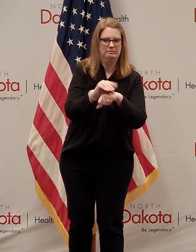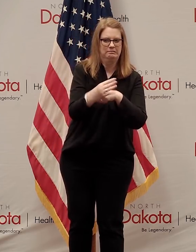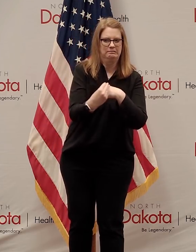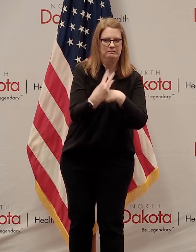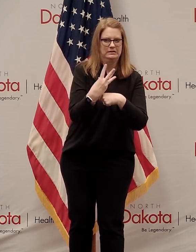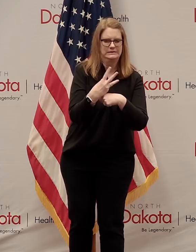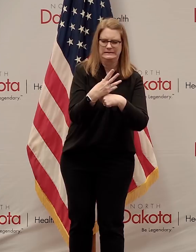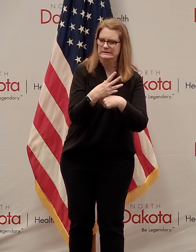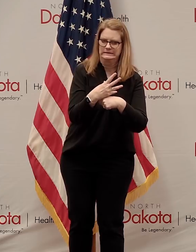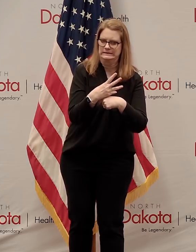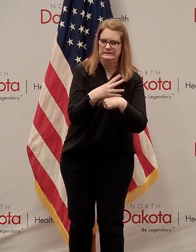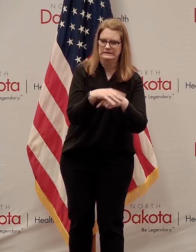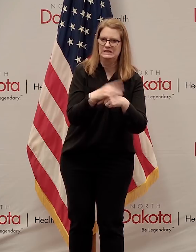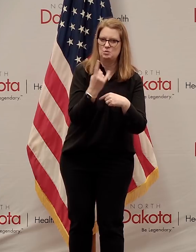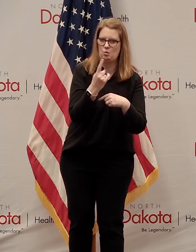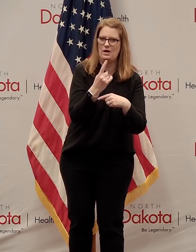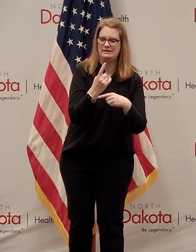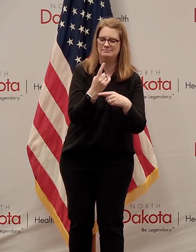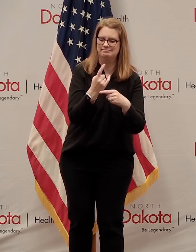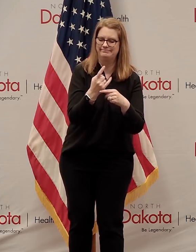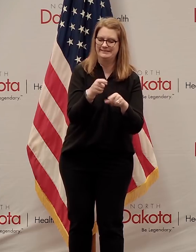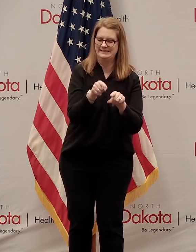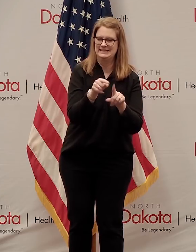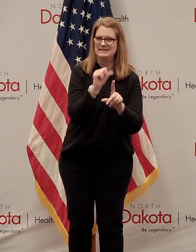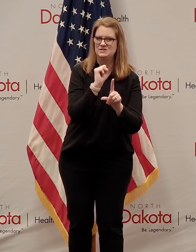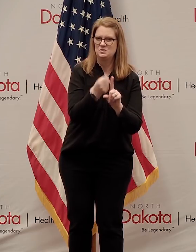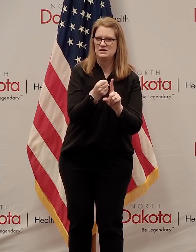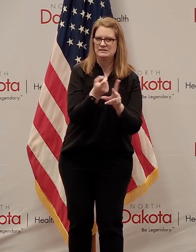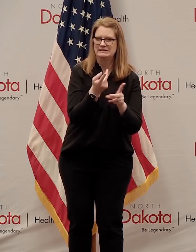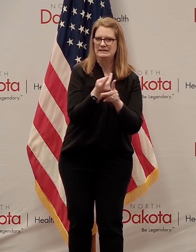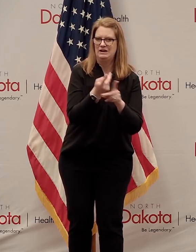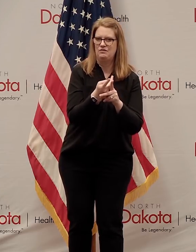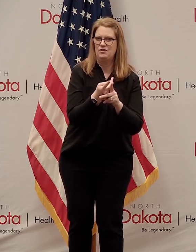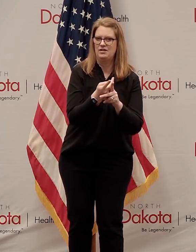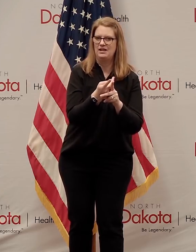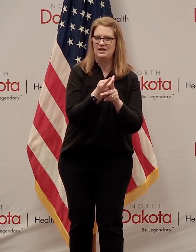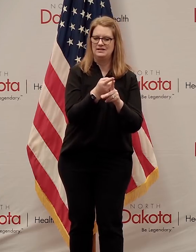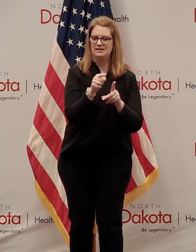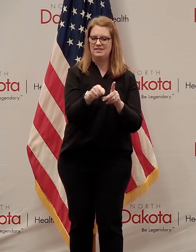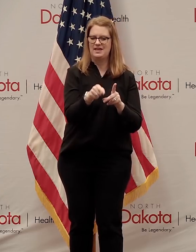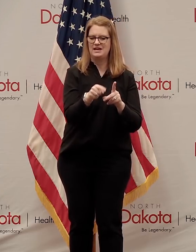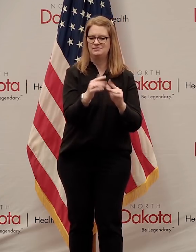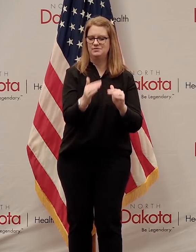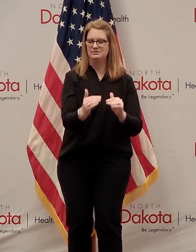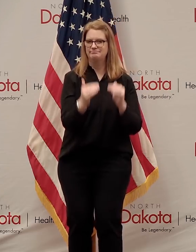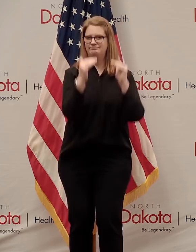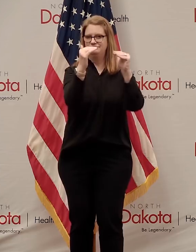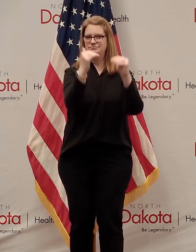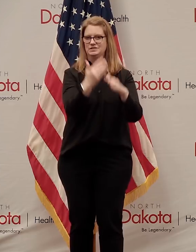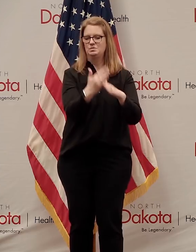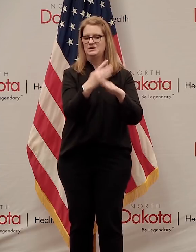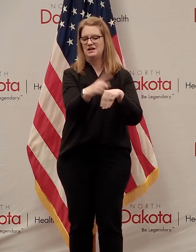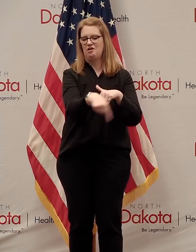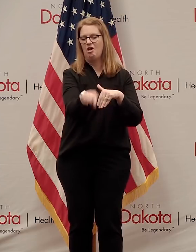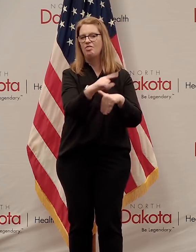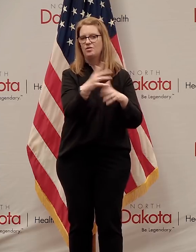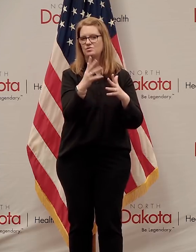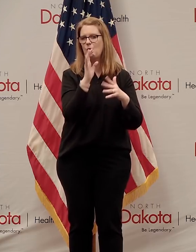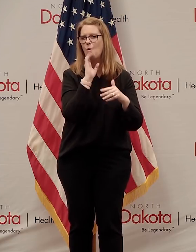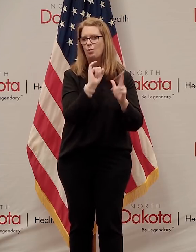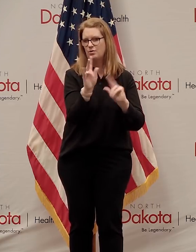of the areas of vulnerability that we've really got the protection dialed up in a smart way. So more on that tomorrow.